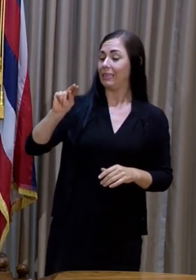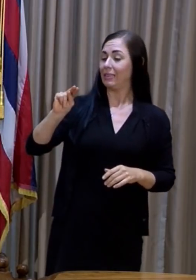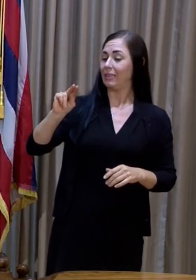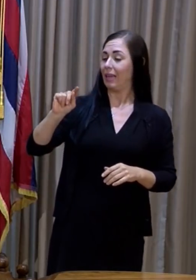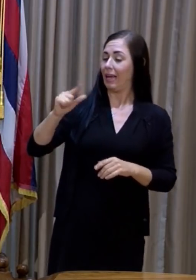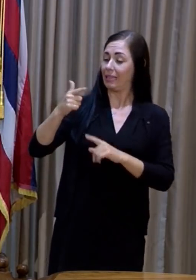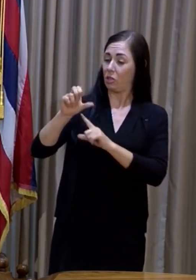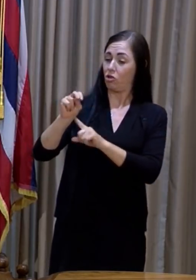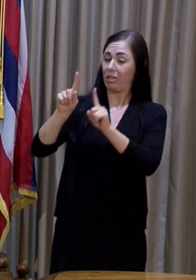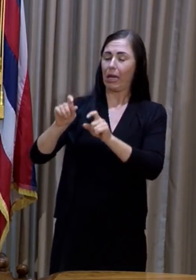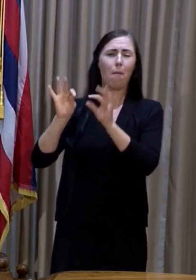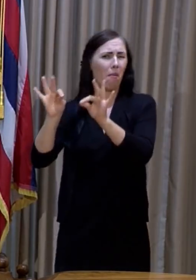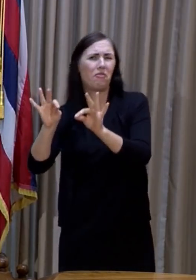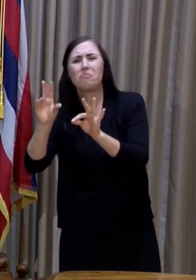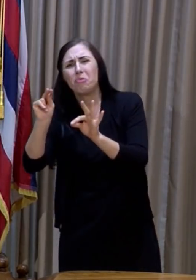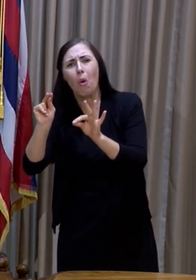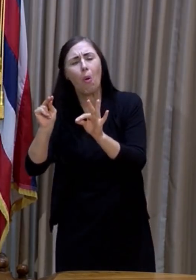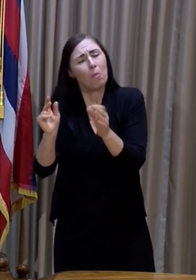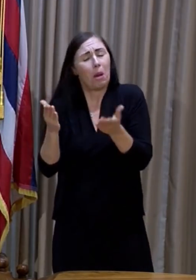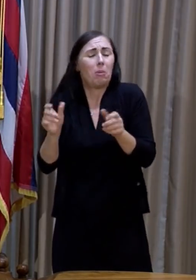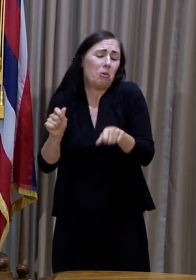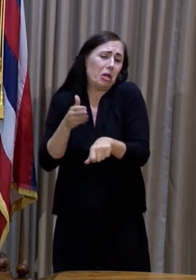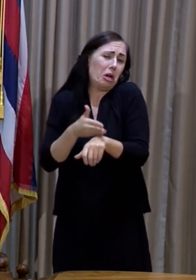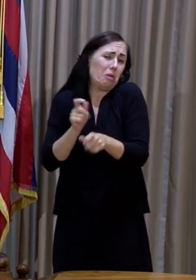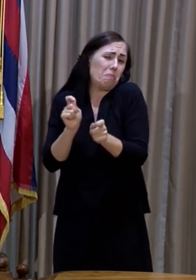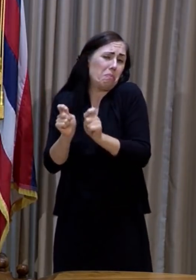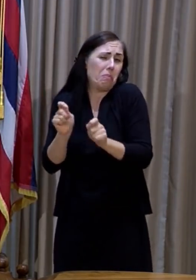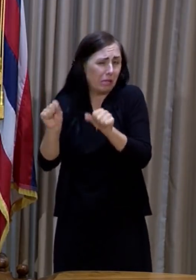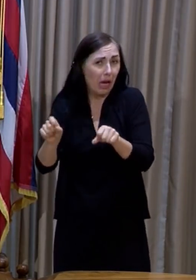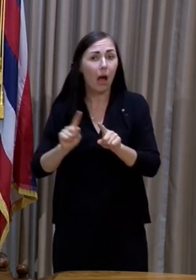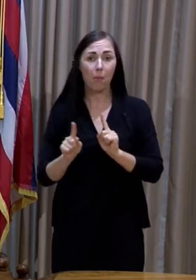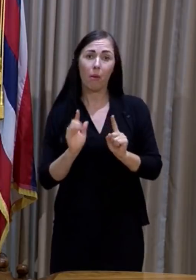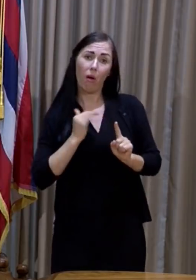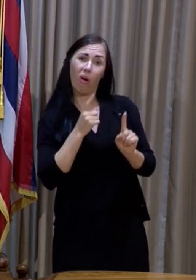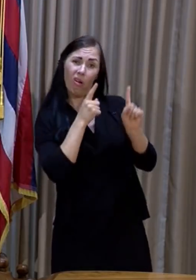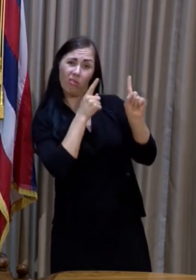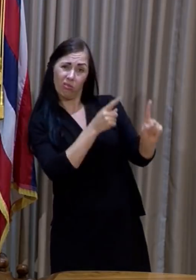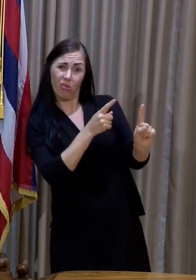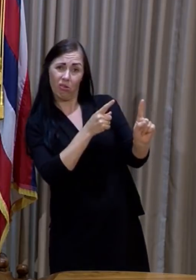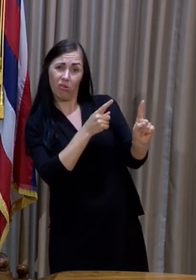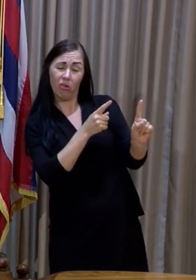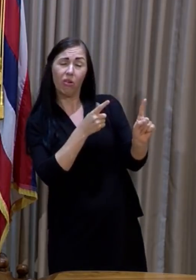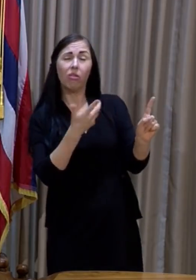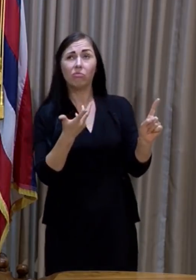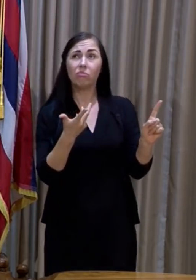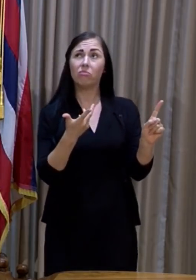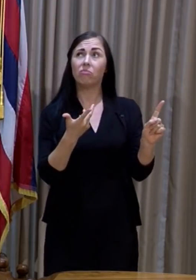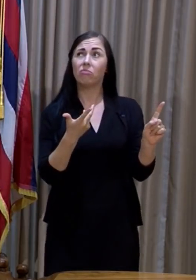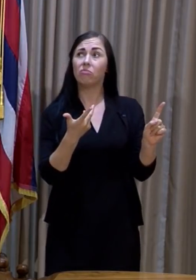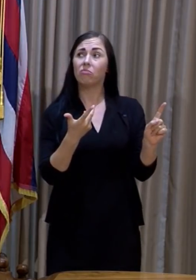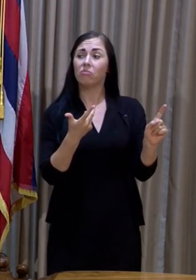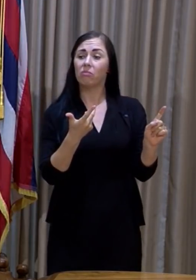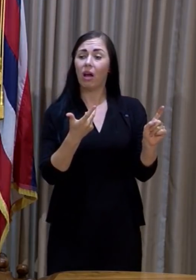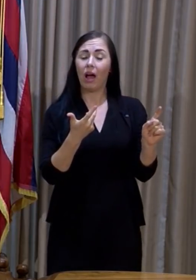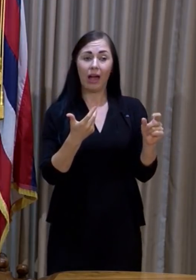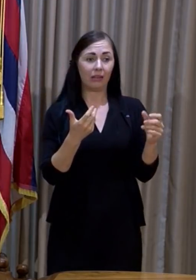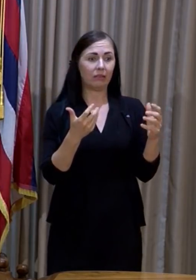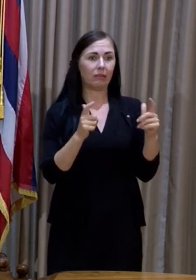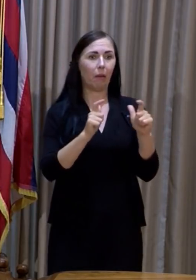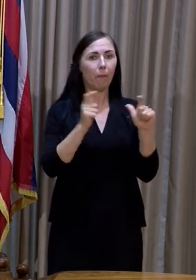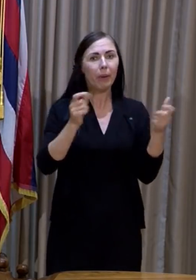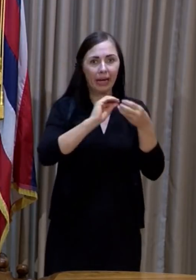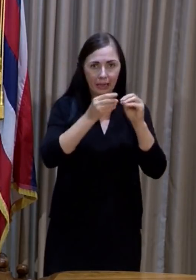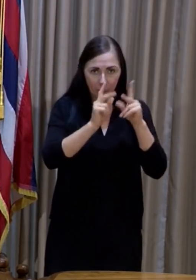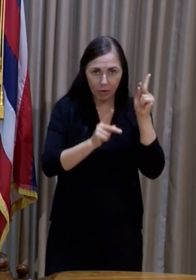and maybe, you know, you could tweak it a bit. But for what we're trying to accomplish and the number of people that we're dealing with